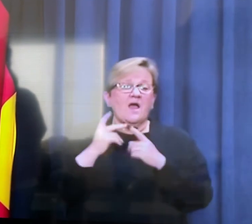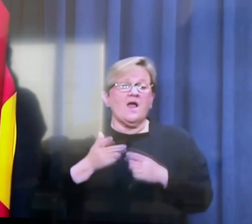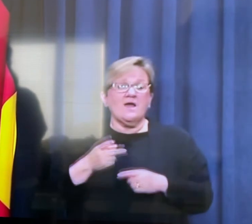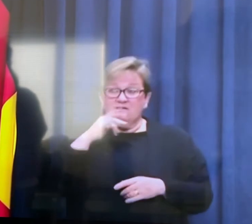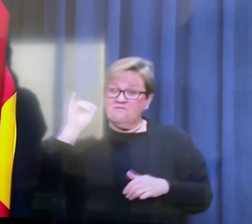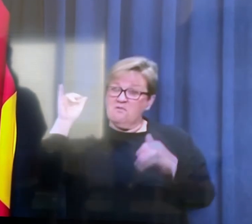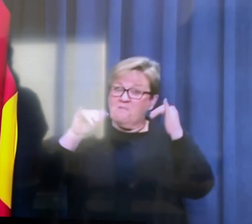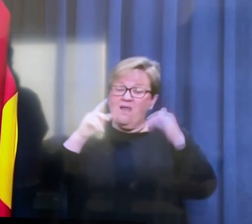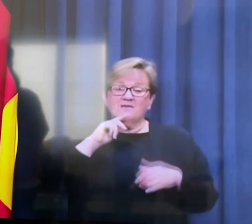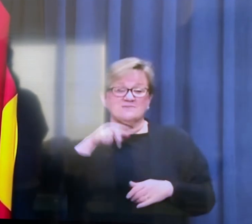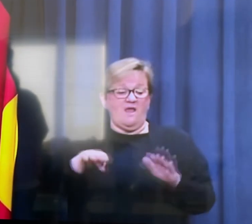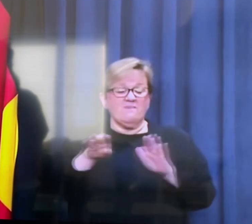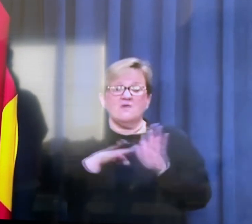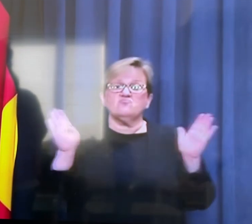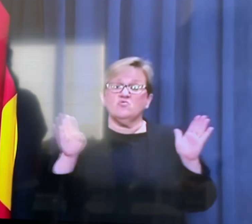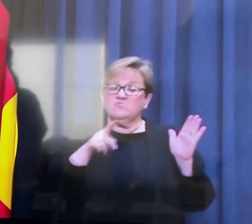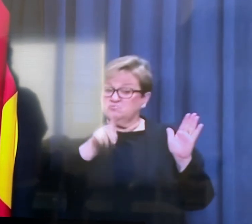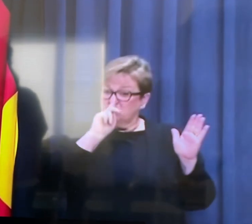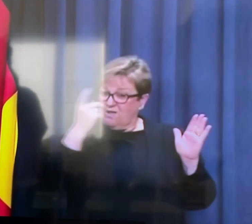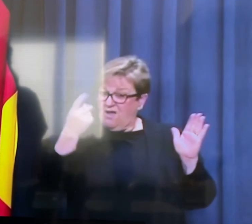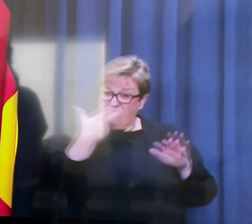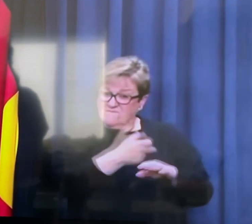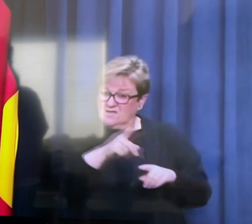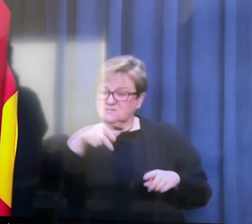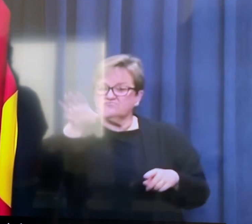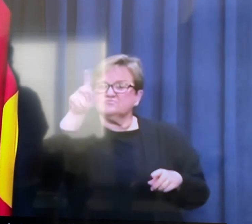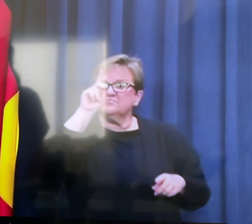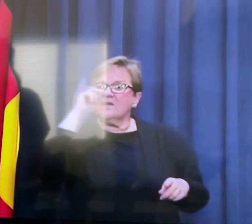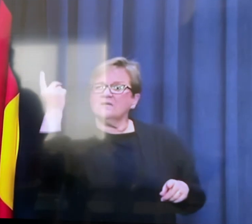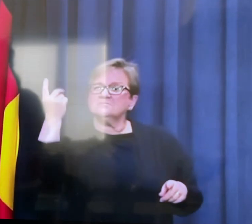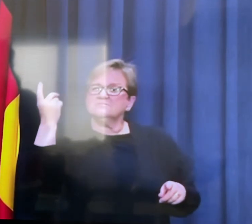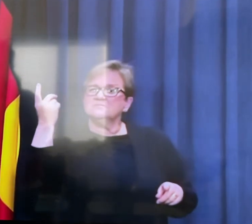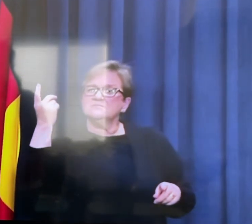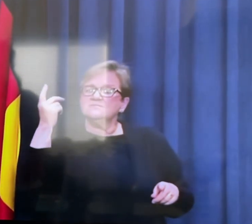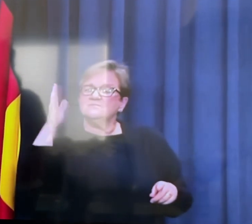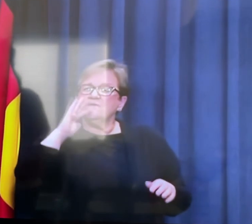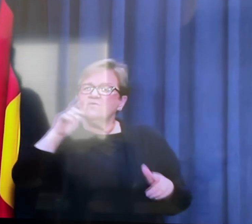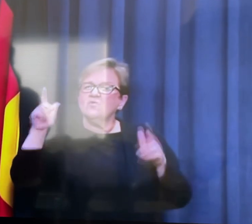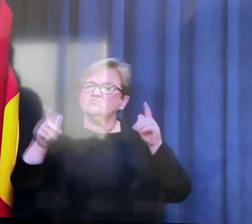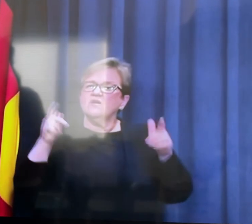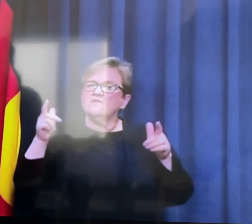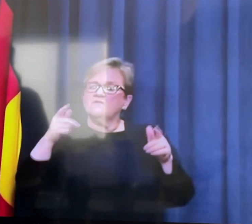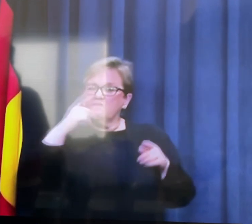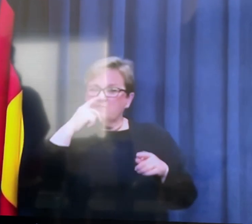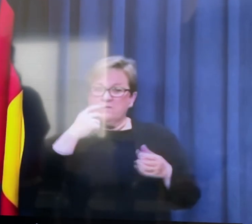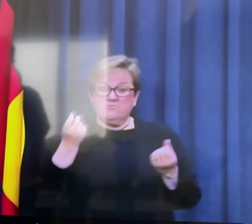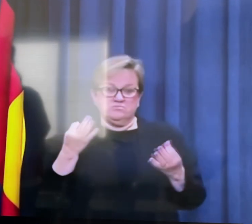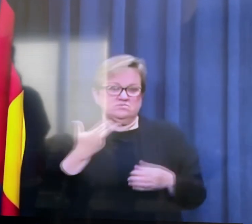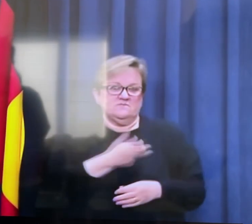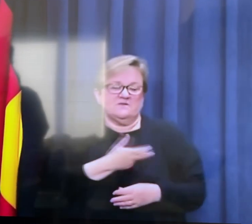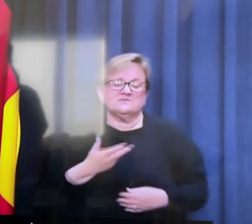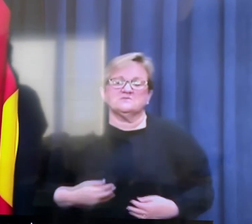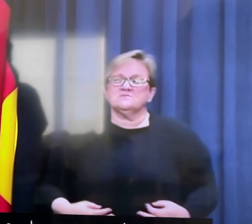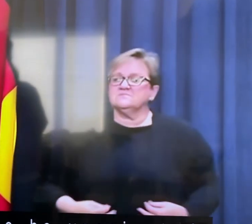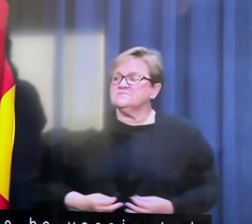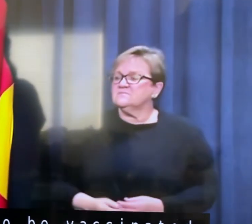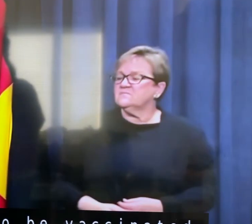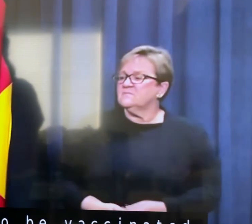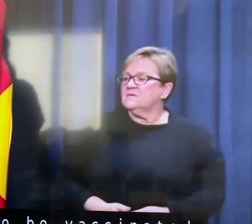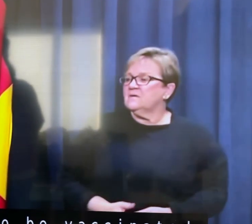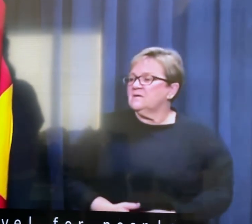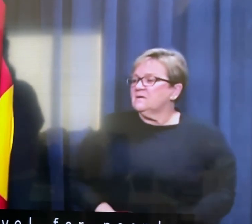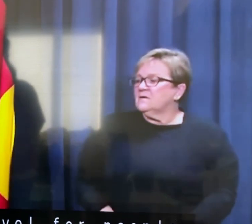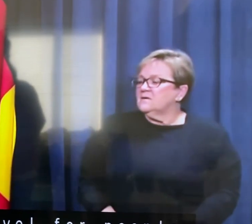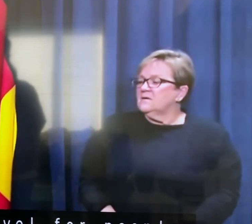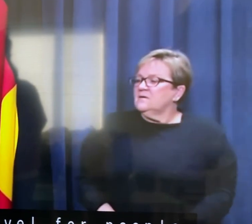if airlines put in place rules that you're required to be vaccinated, uh, before you can travel for people who aren't vaccinated to travel. That vaccination